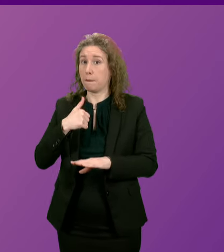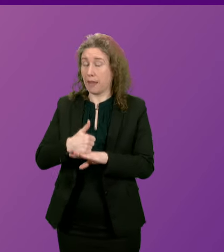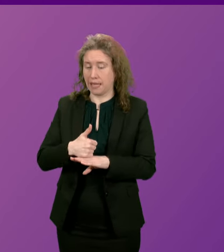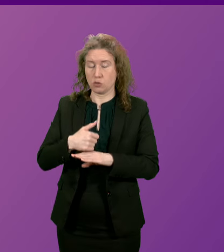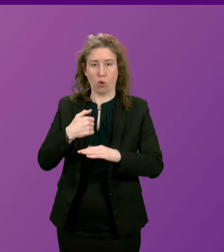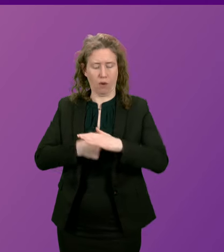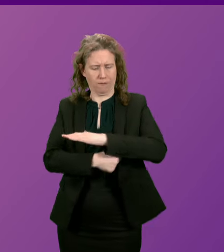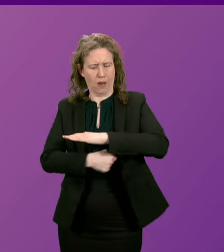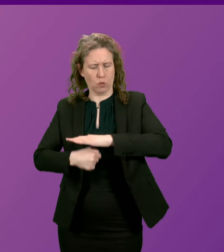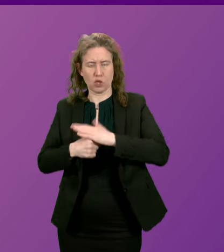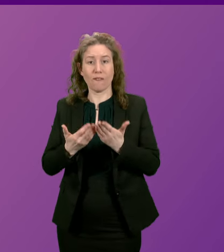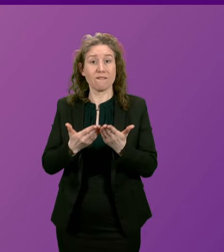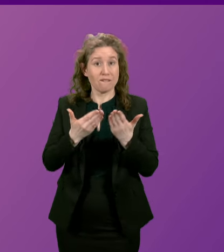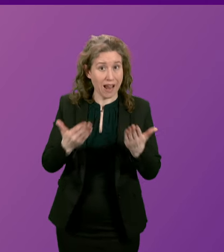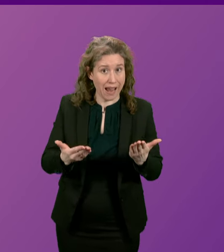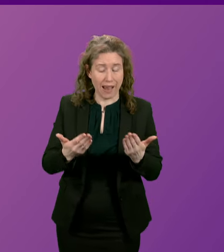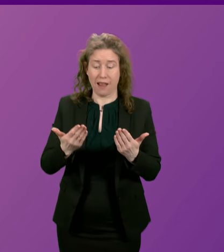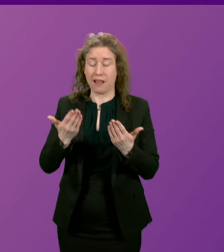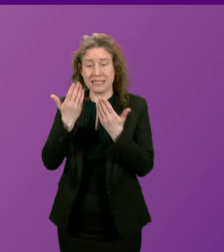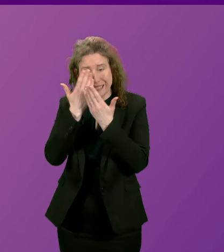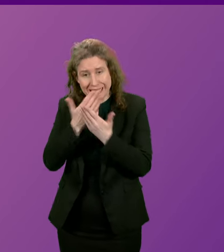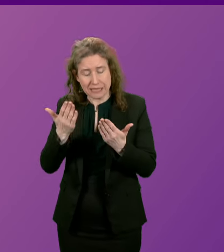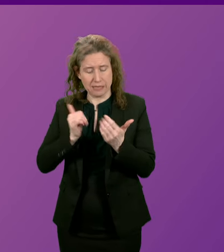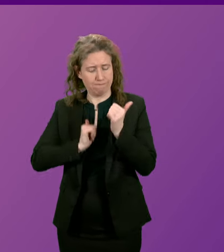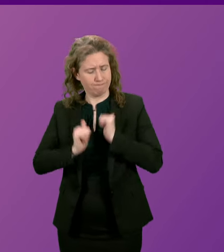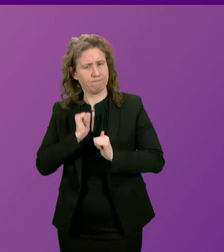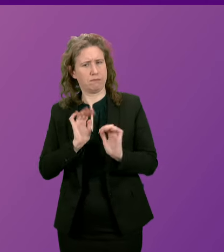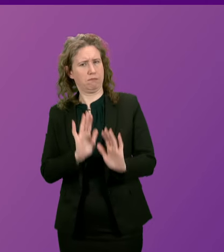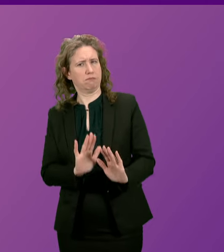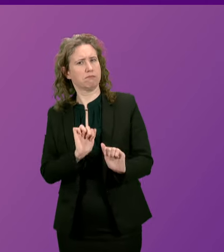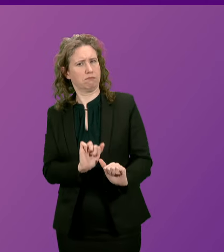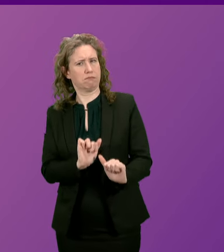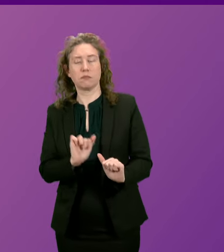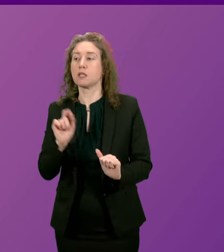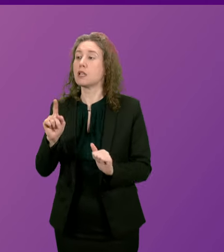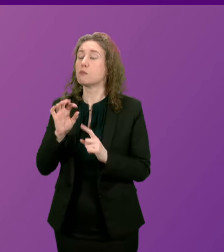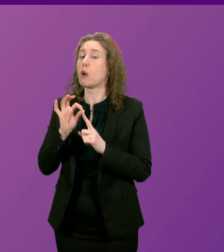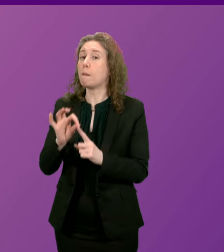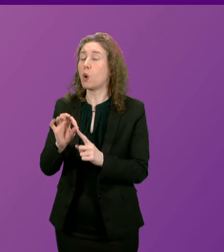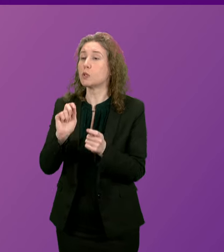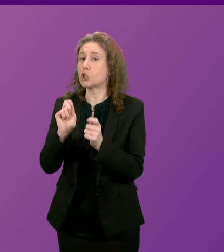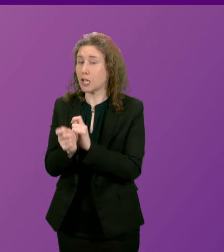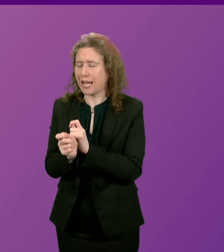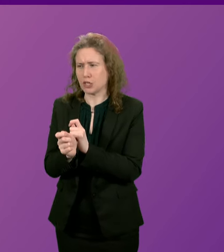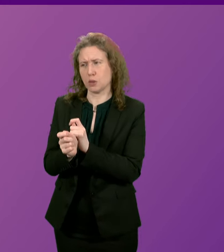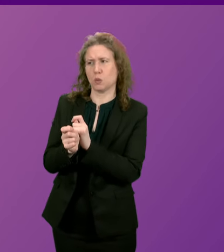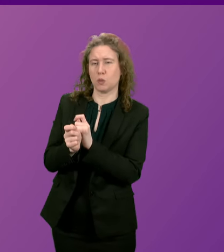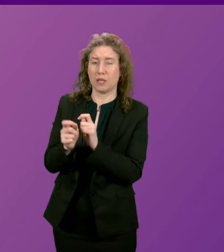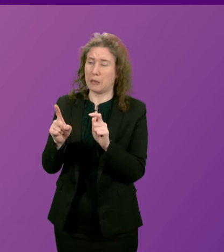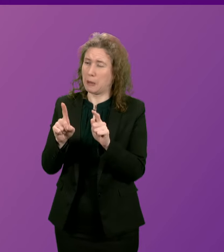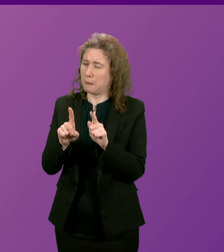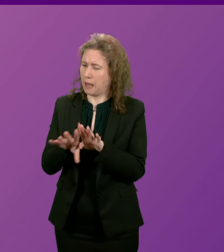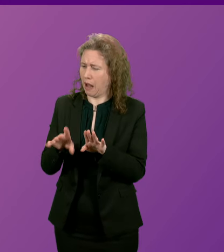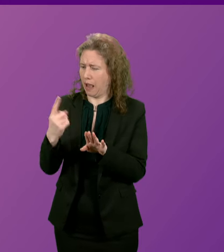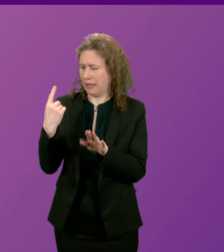foundation blocks of fairness dignity and respect and these proposals these changes much like the rwanda